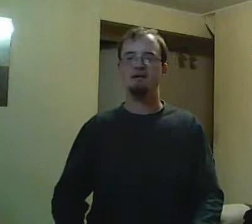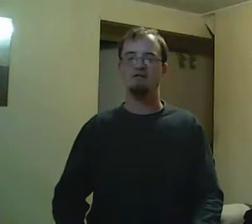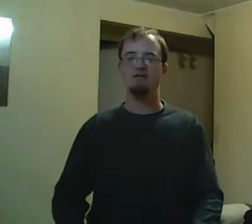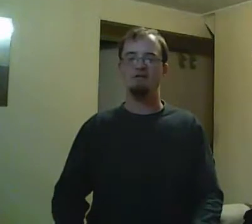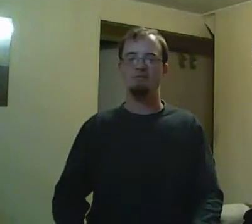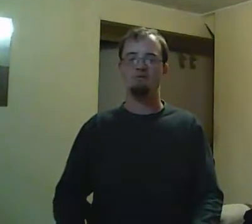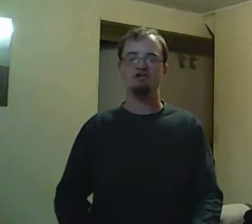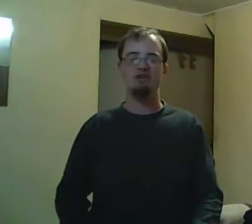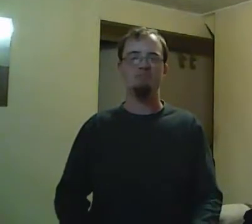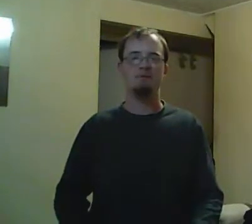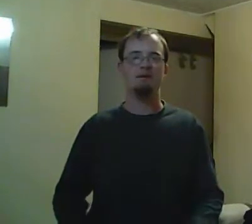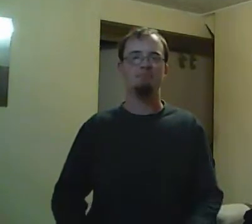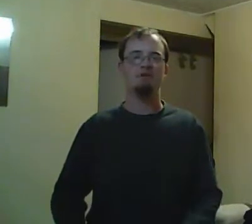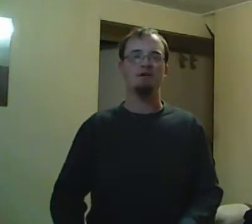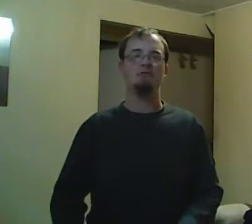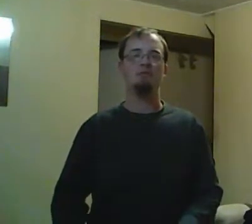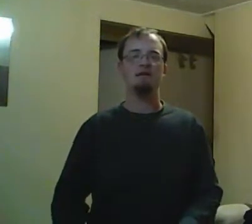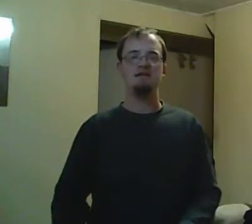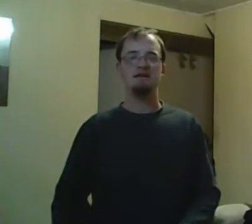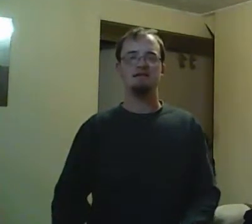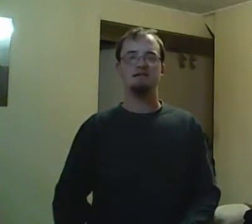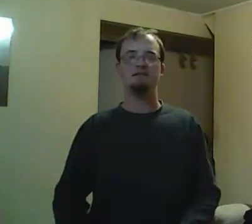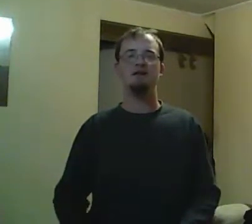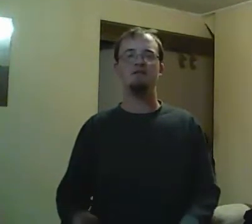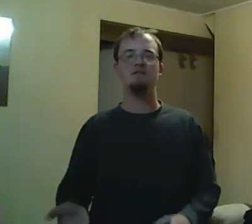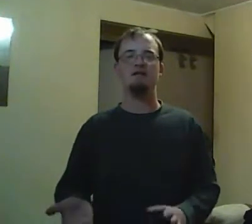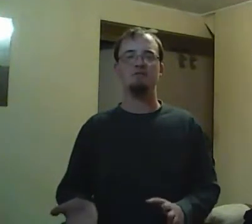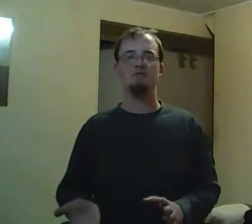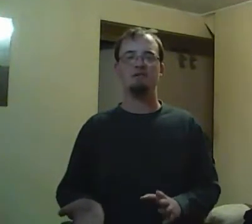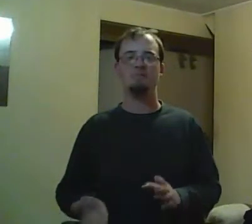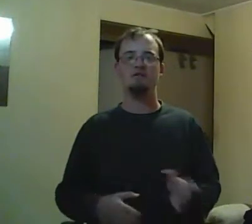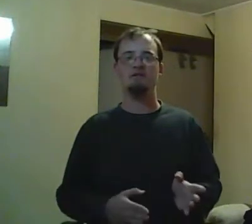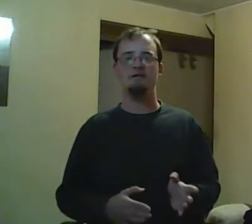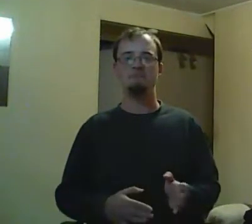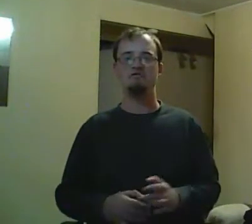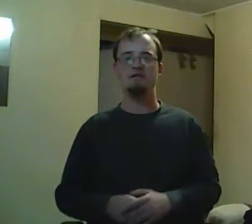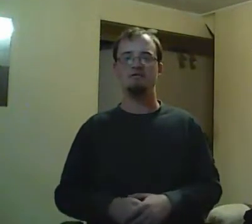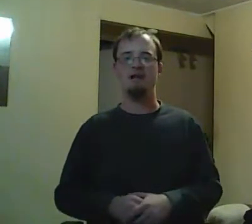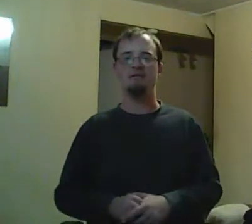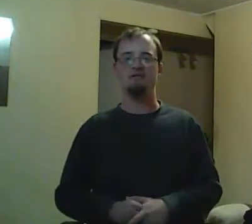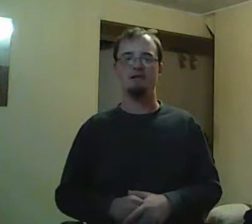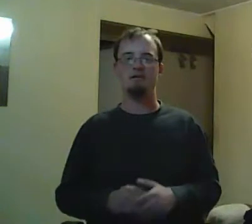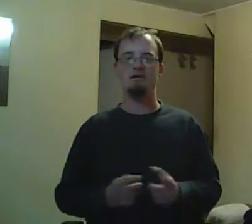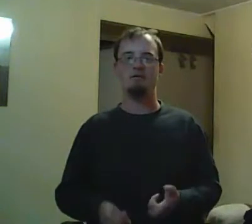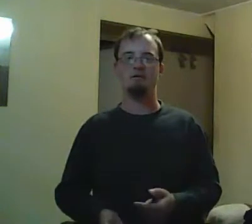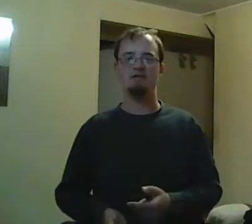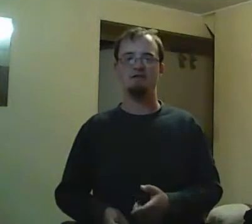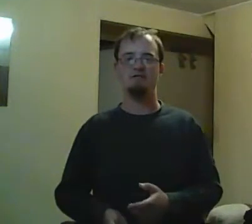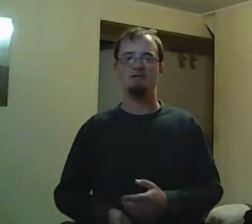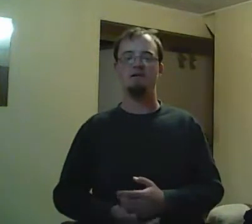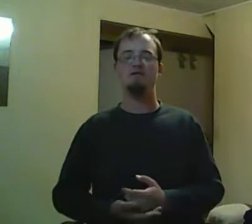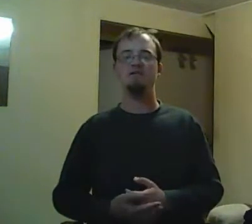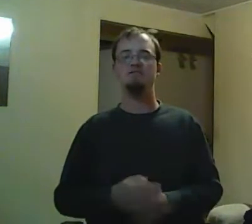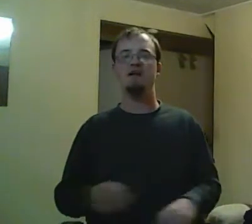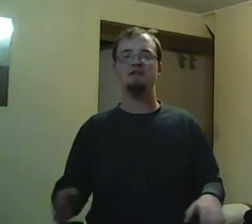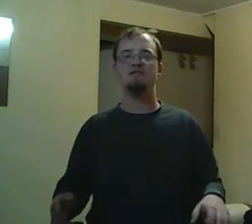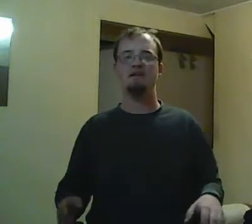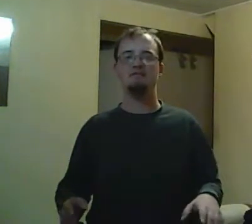pieces of it. And you'll be wondering, why this thing? Why are you making videos on it? Well, here's the thing. I always